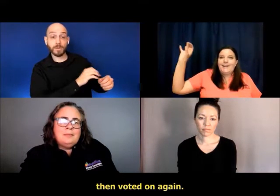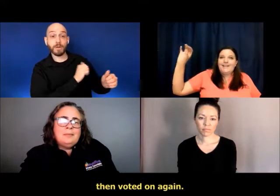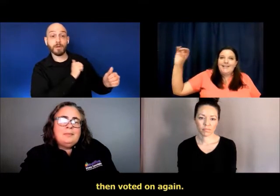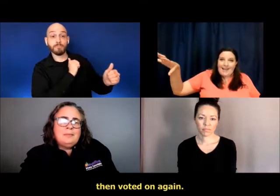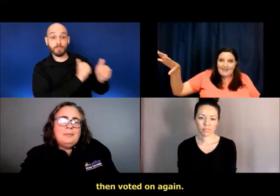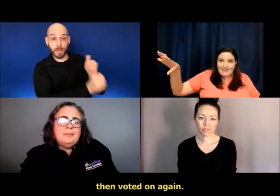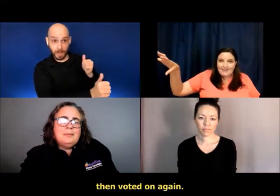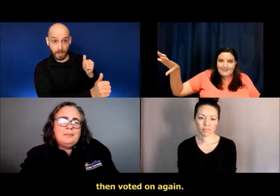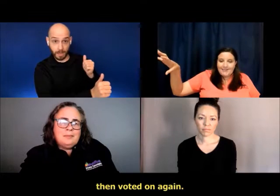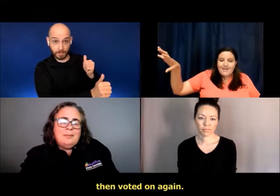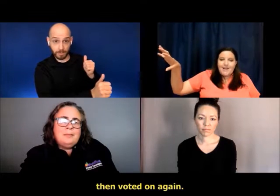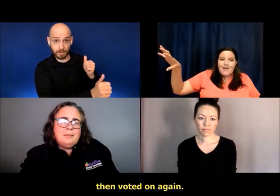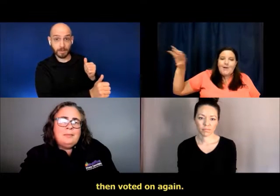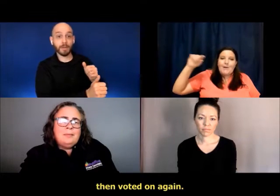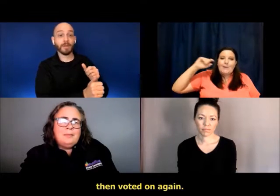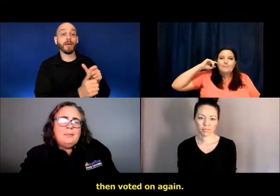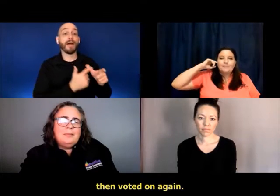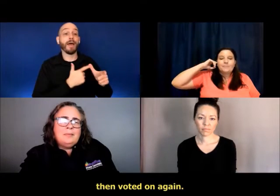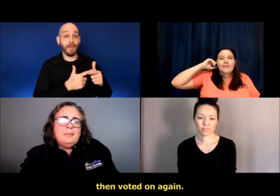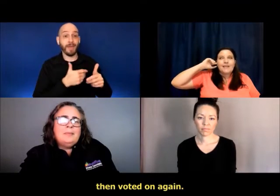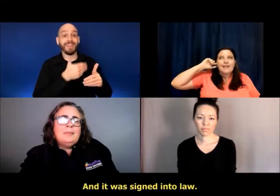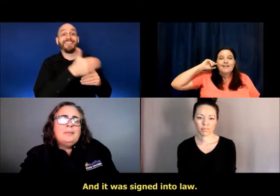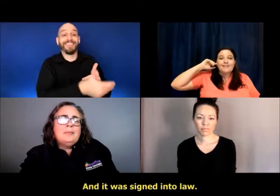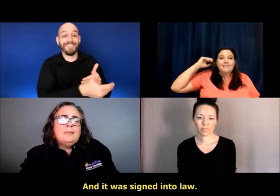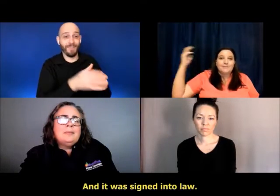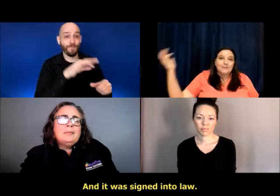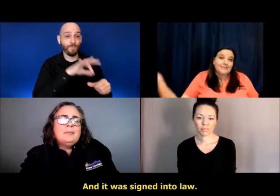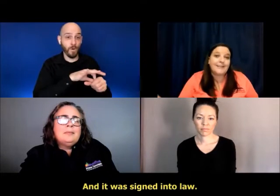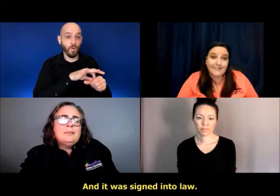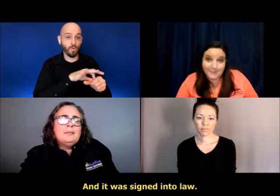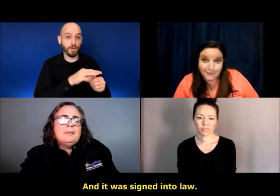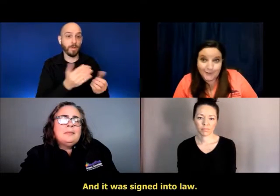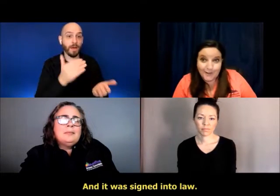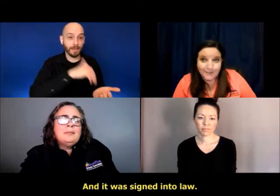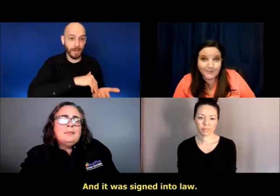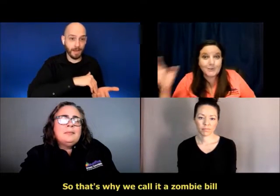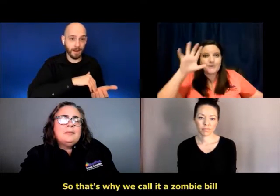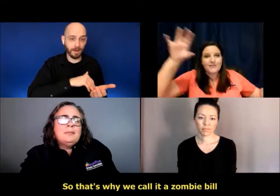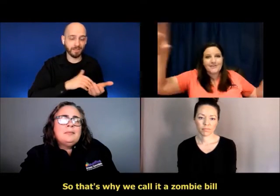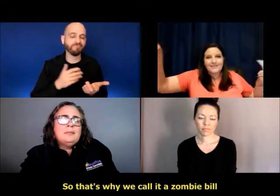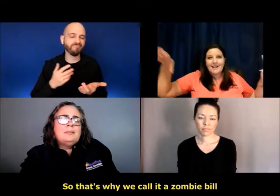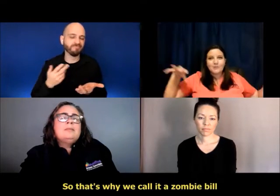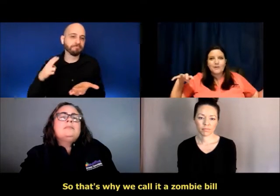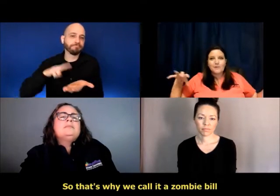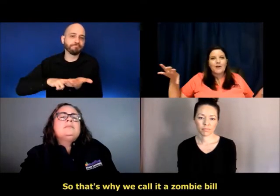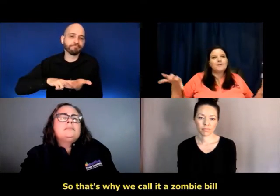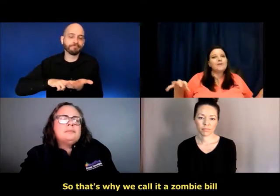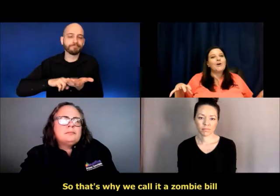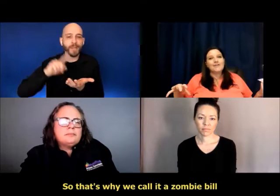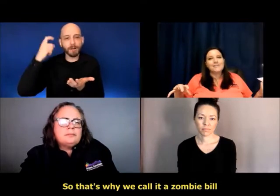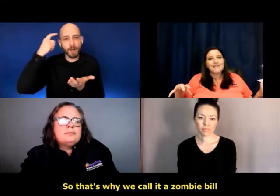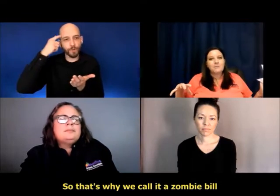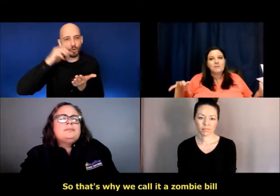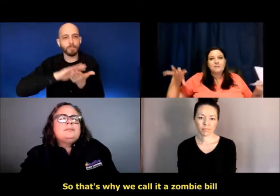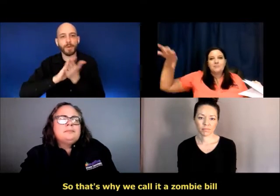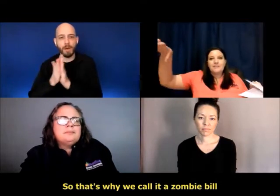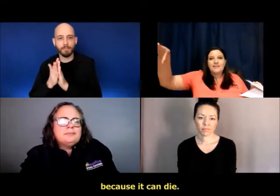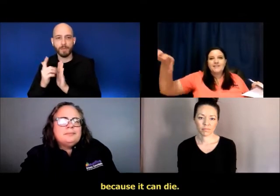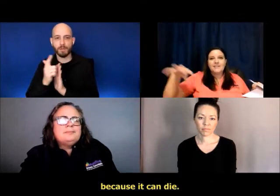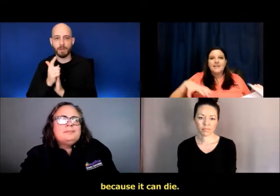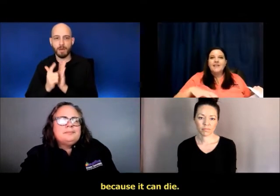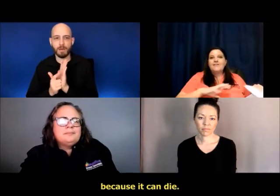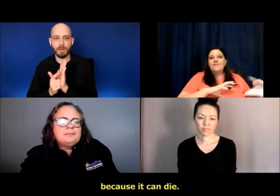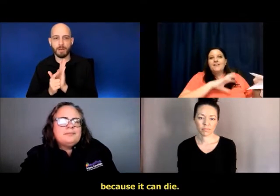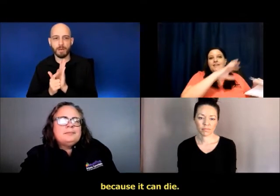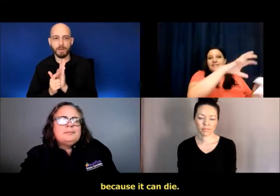voted on again. Um, and it was signed into law. So that's what, why we call it the zombie bill